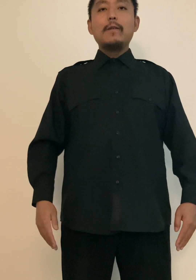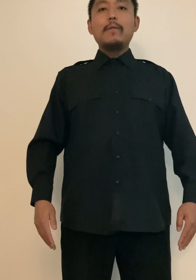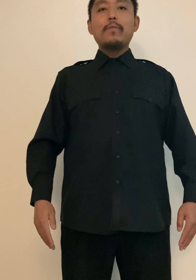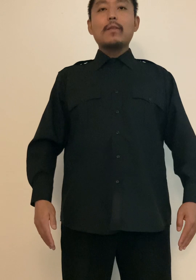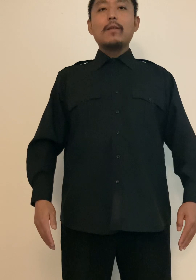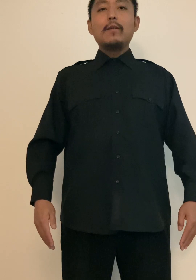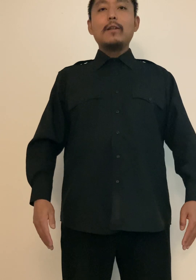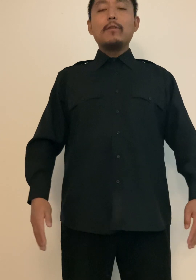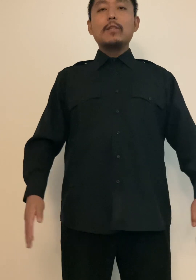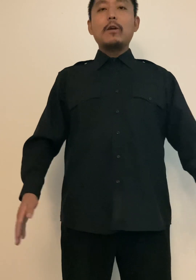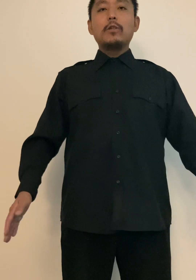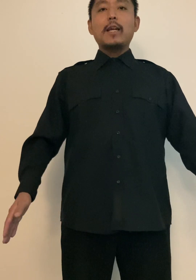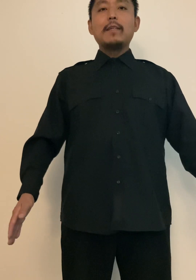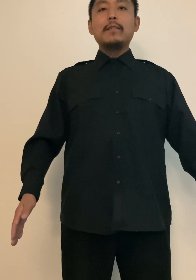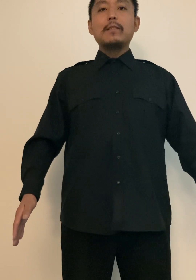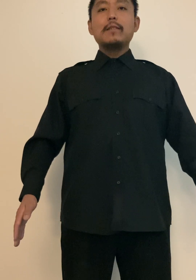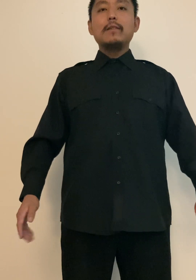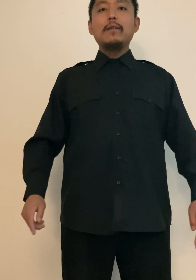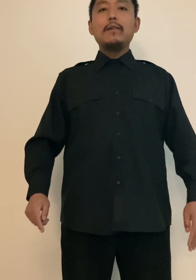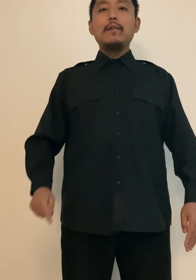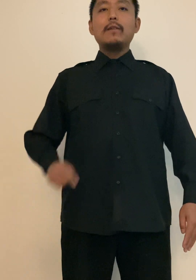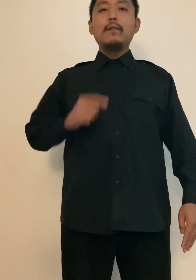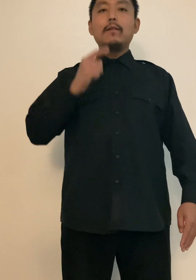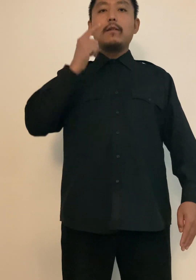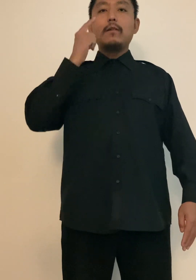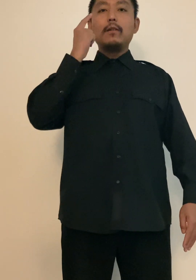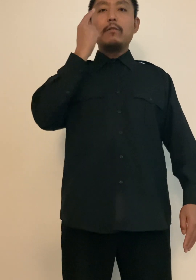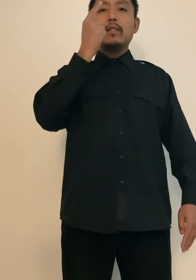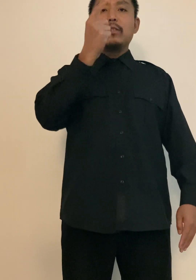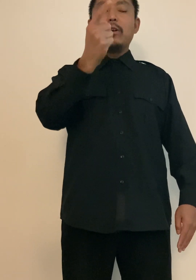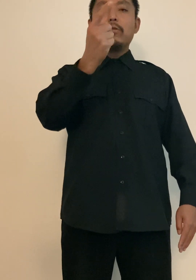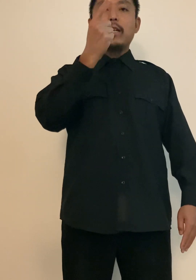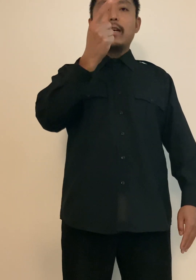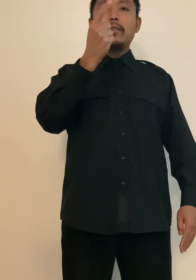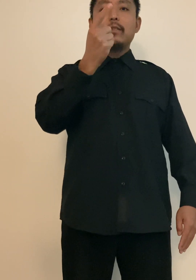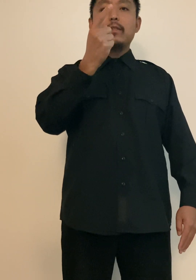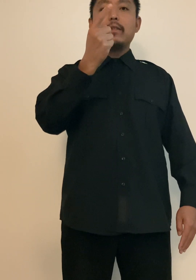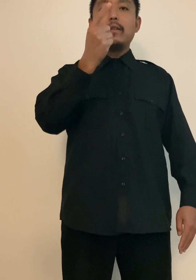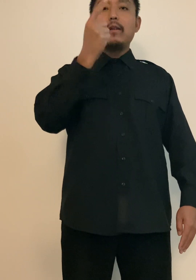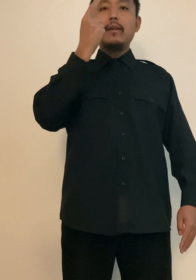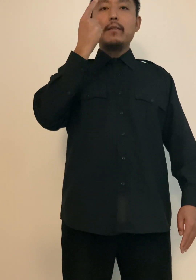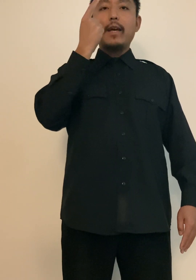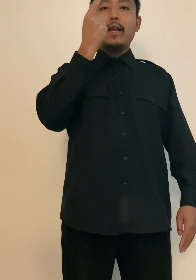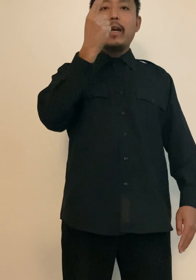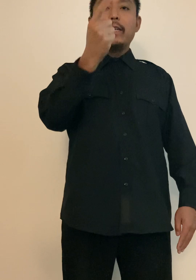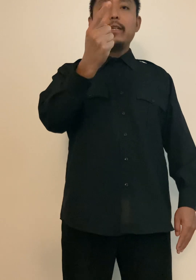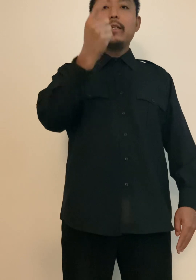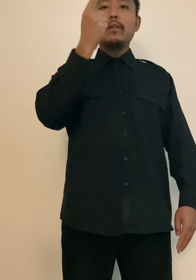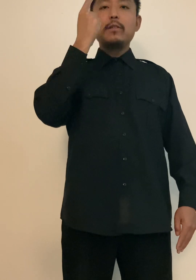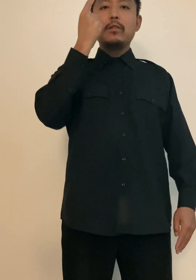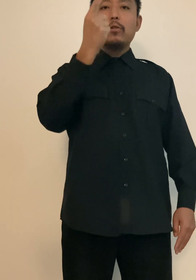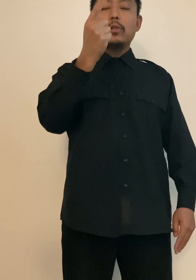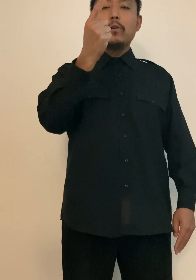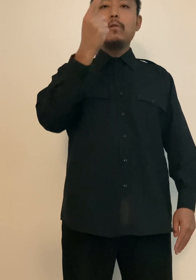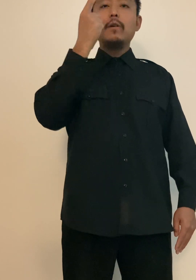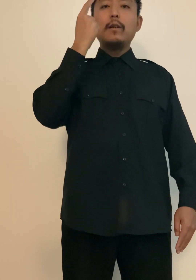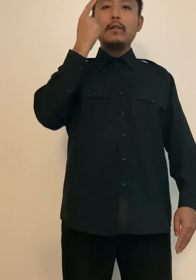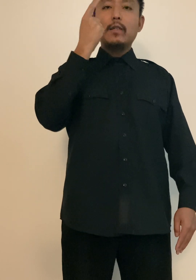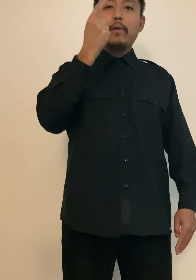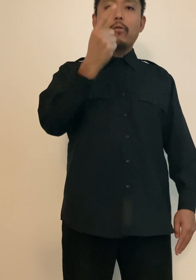There is no chance, there is no chance that any social democratic